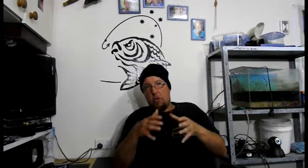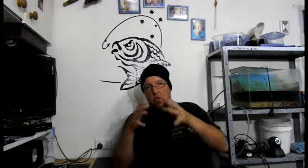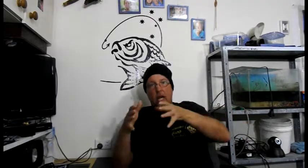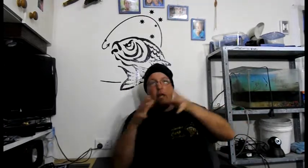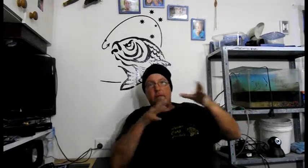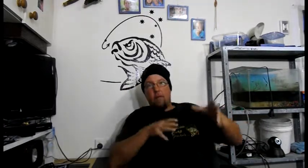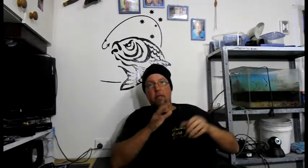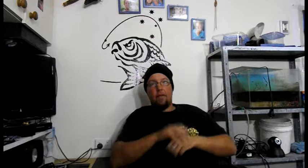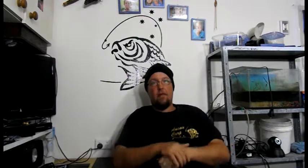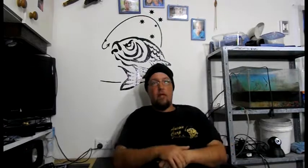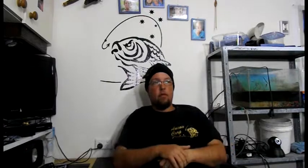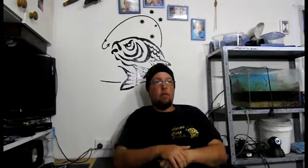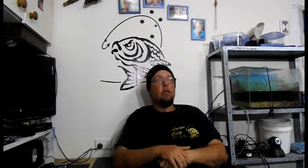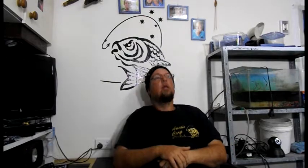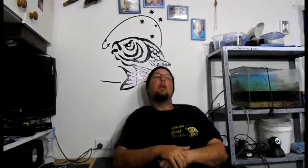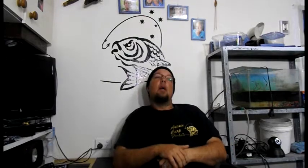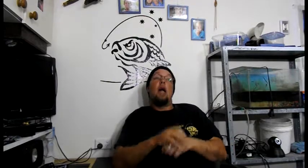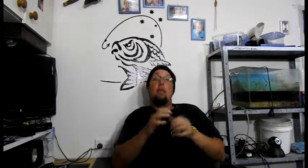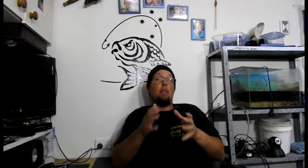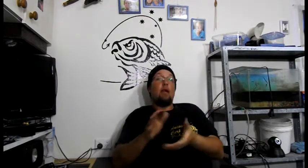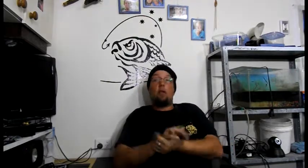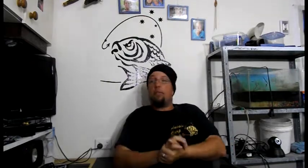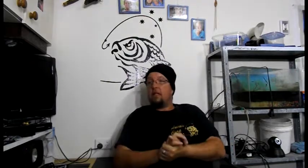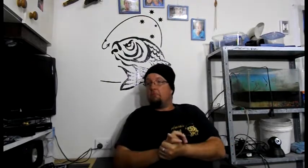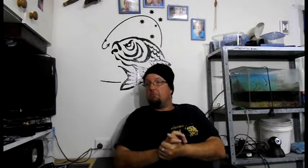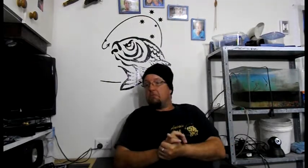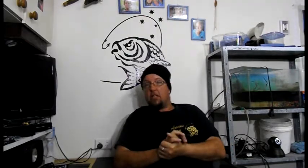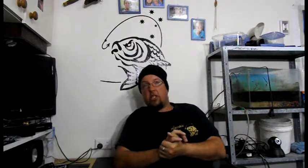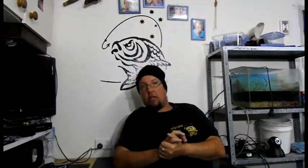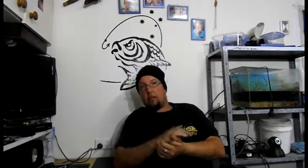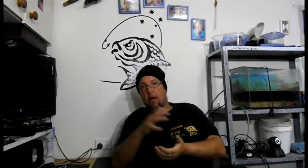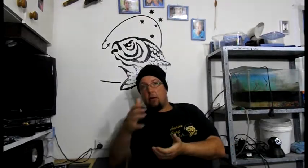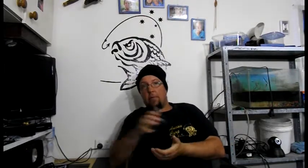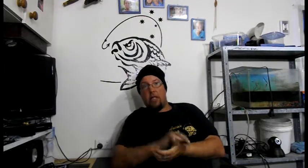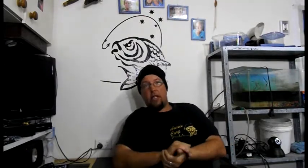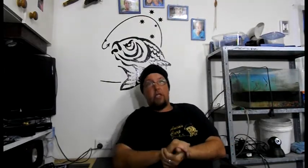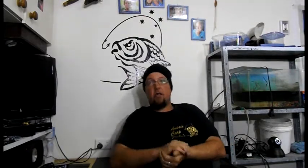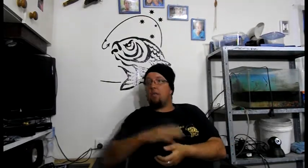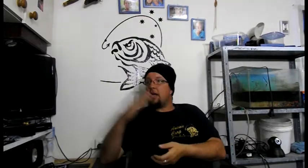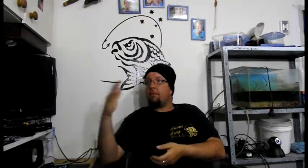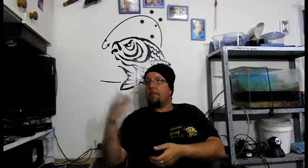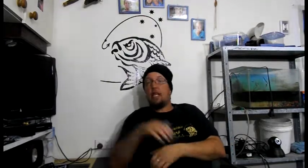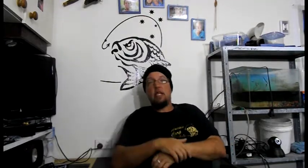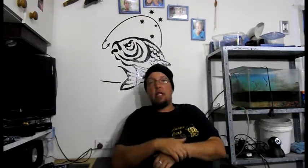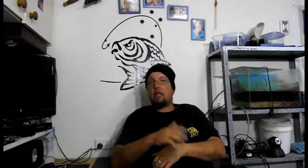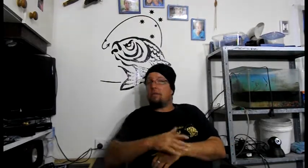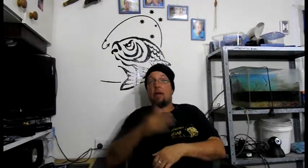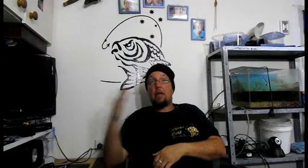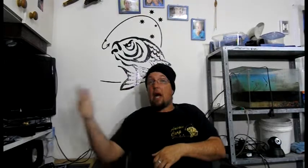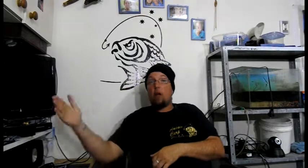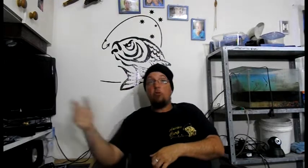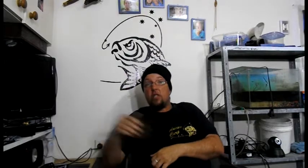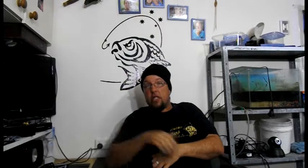mutated. From something else. It may not be. This year. It may not be. year. may not be. years. It may be. A hundred years.